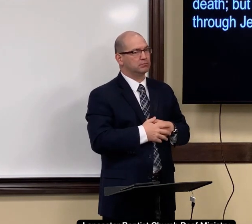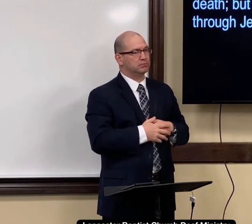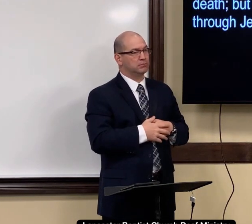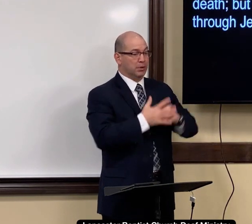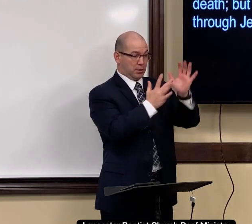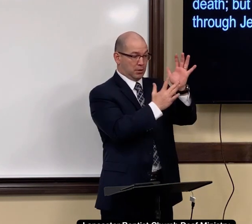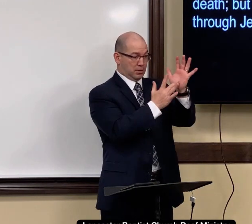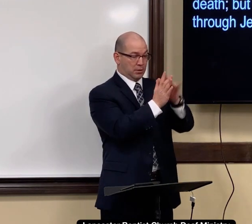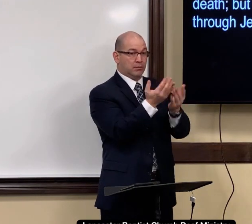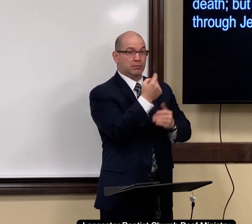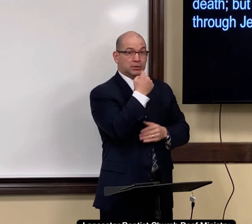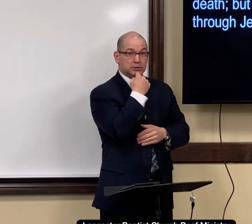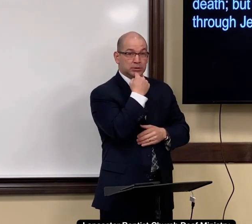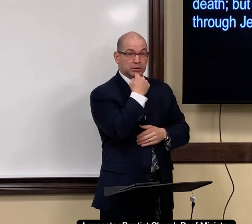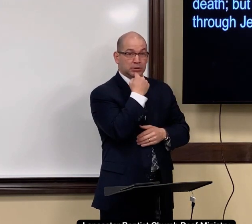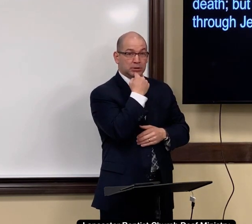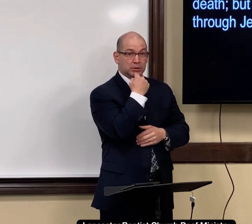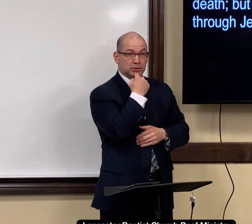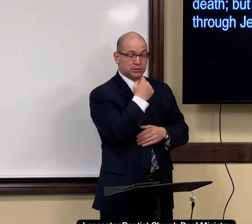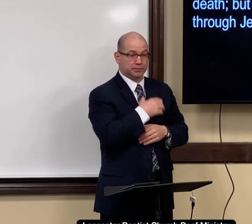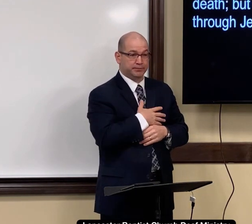And it was time for the baby to be born. And the Bible says